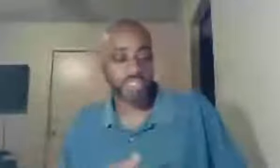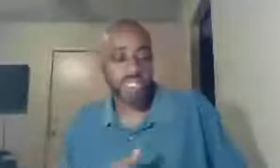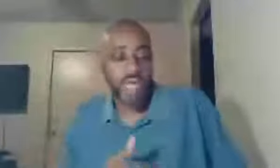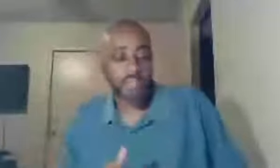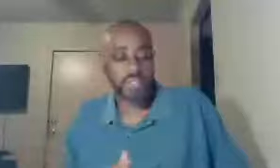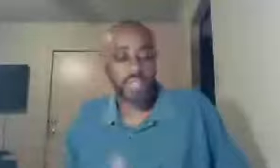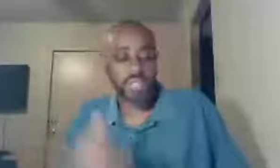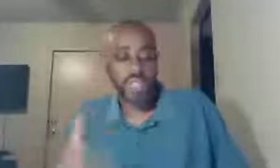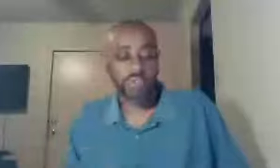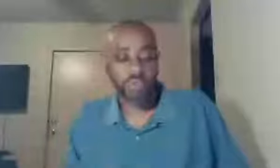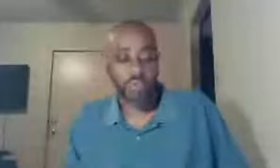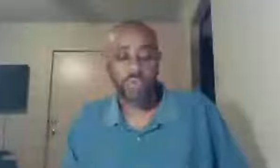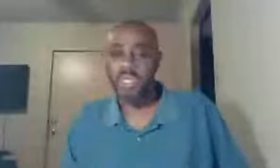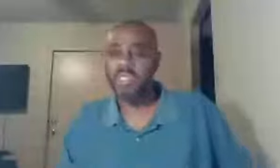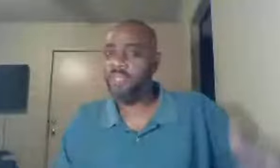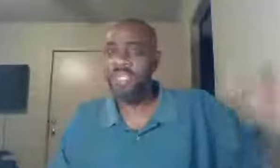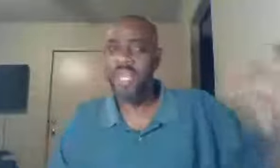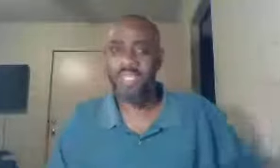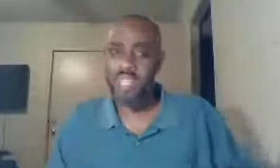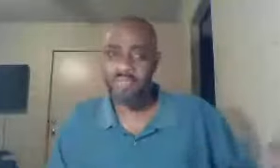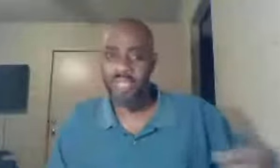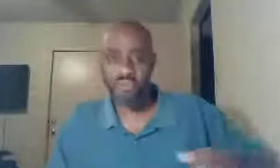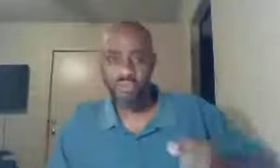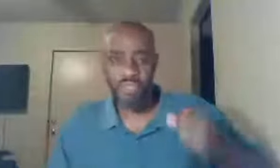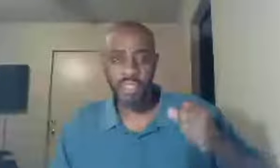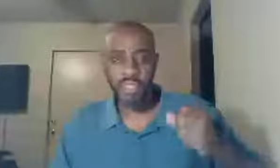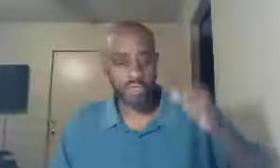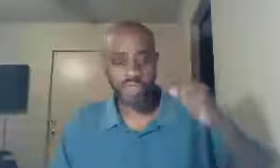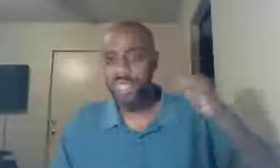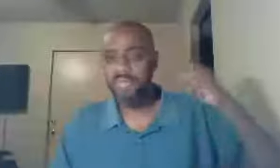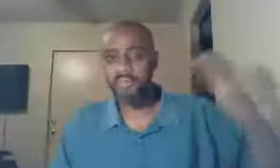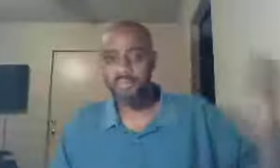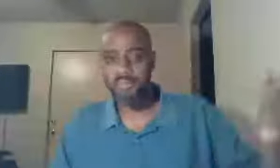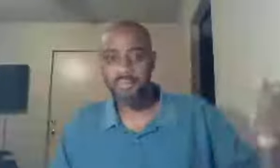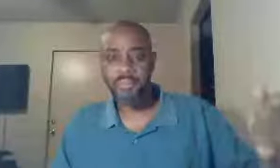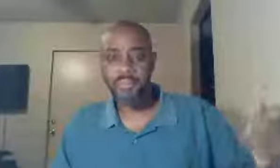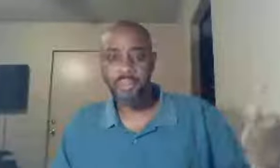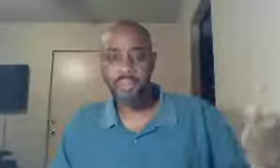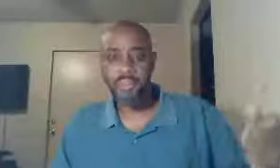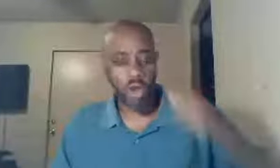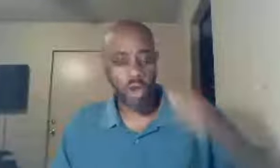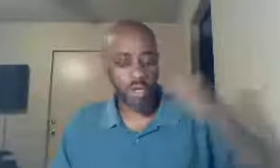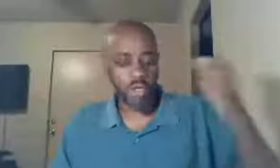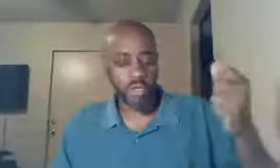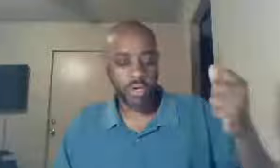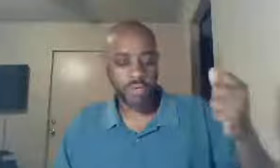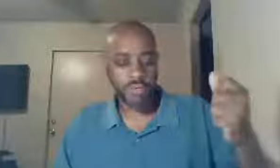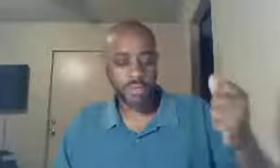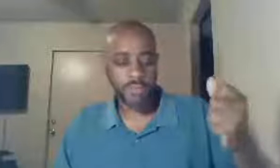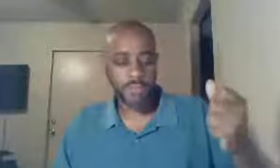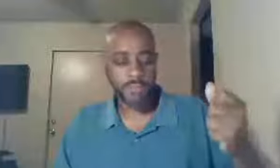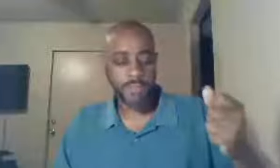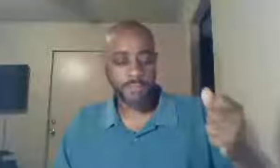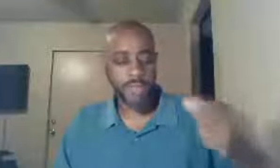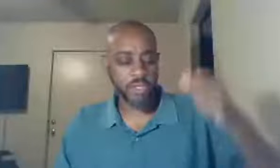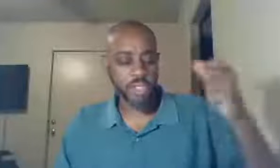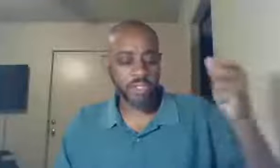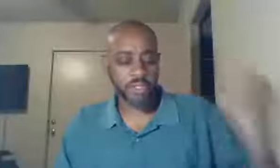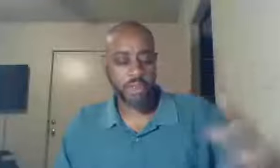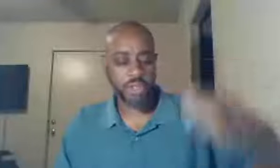accomplishments, they performed, didn't we cast out devils, in your name, on and on and on, their spiritual,